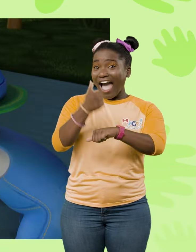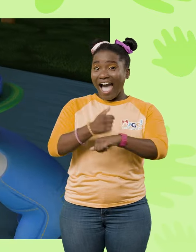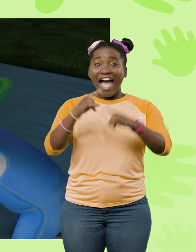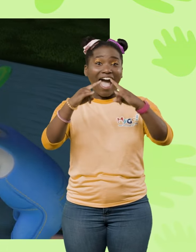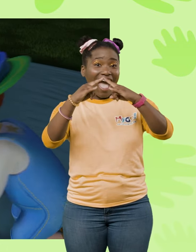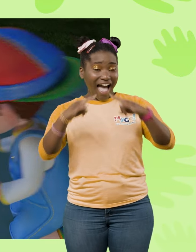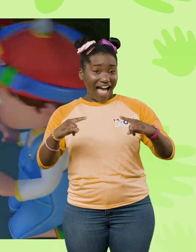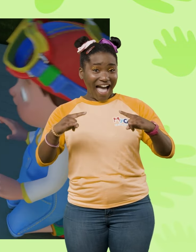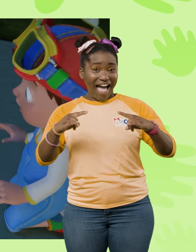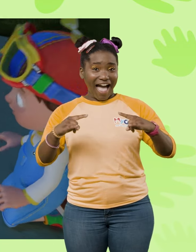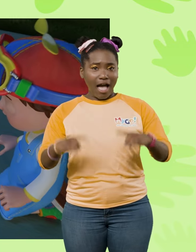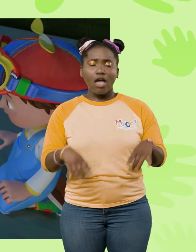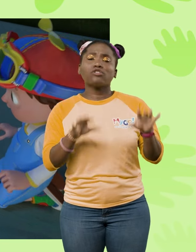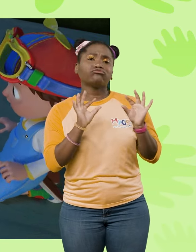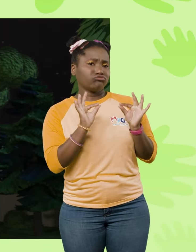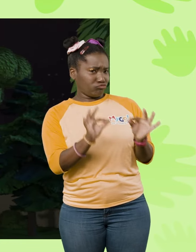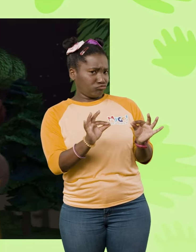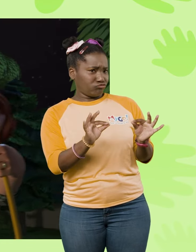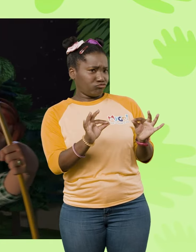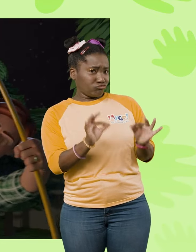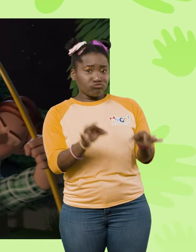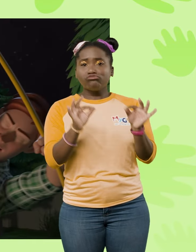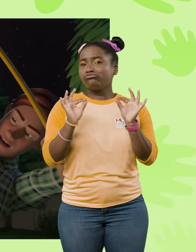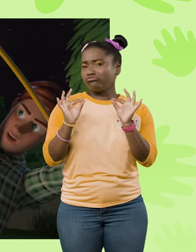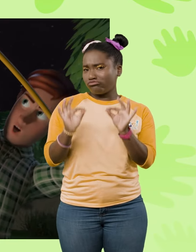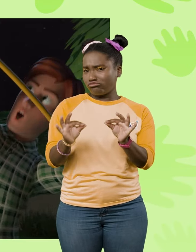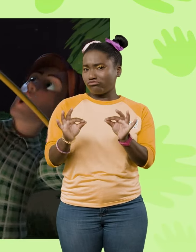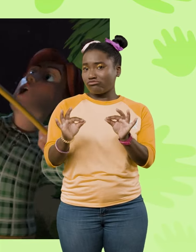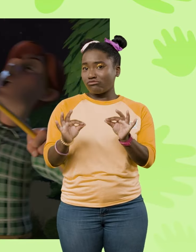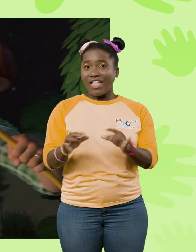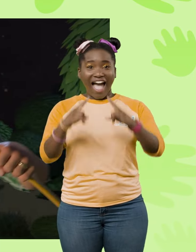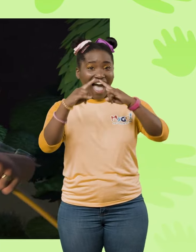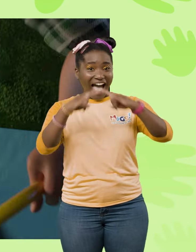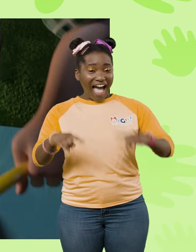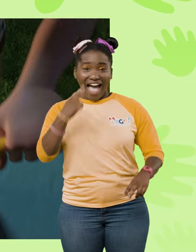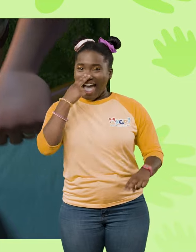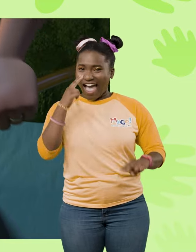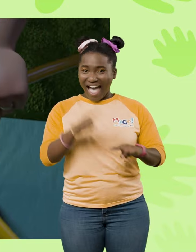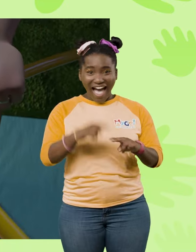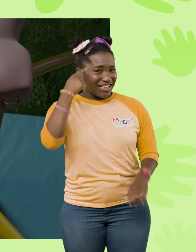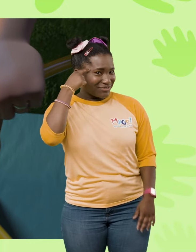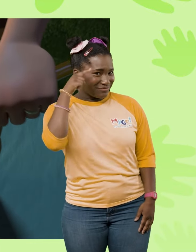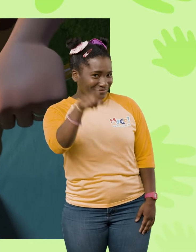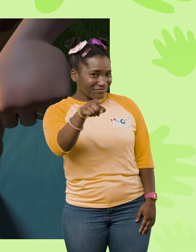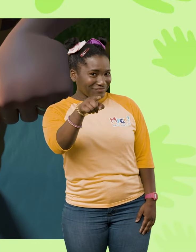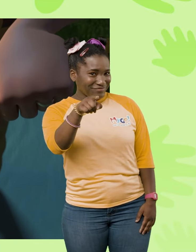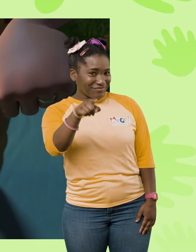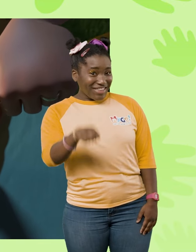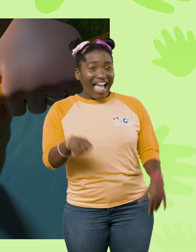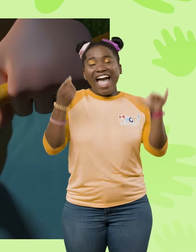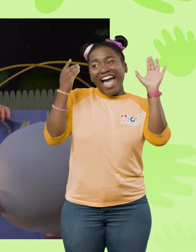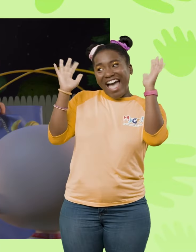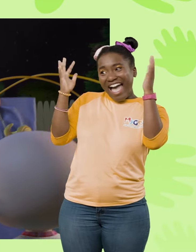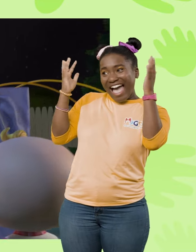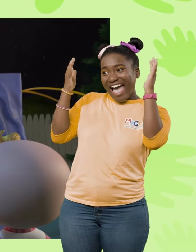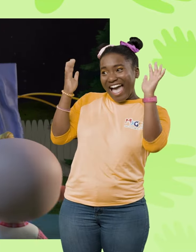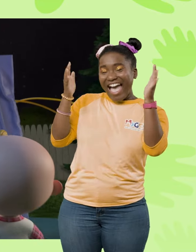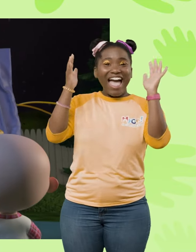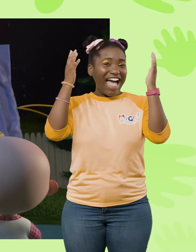to build the tent. Good, good, camping's fun for you. Yay, yay,